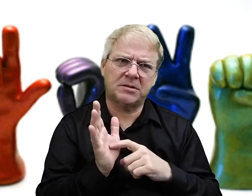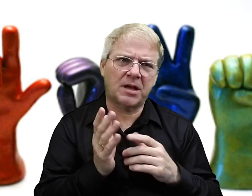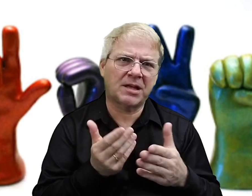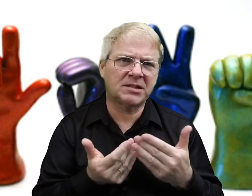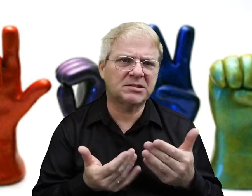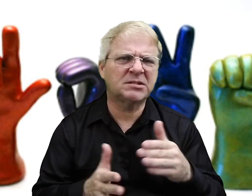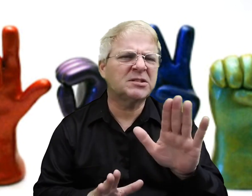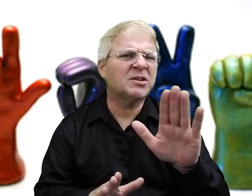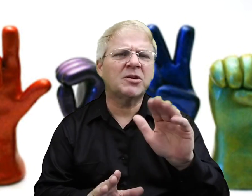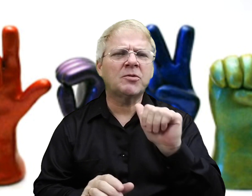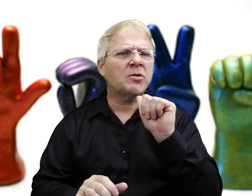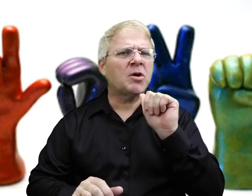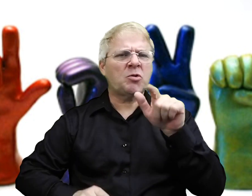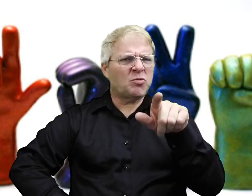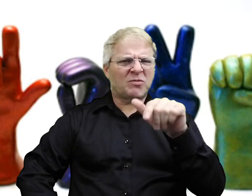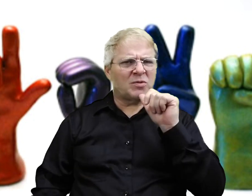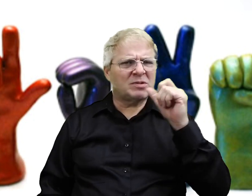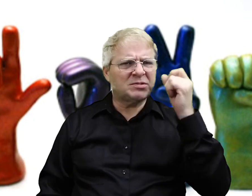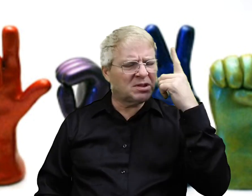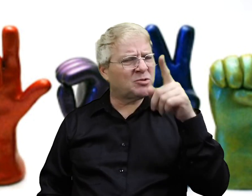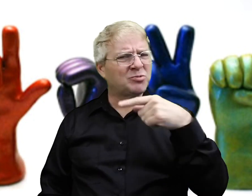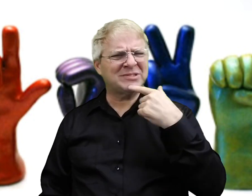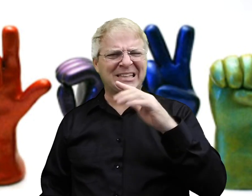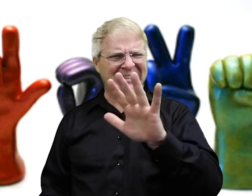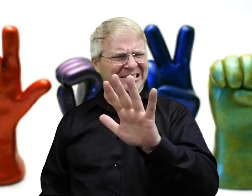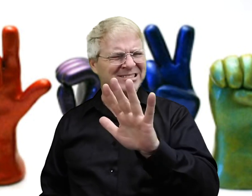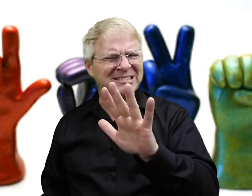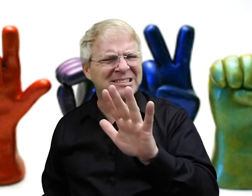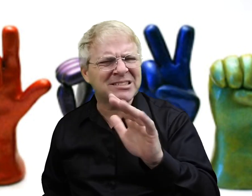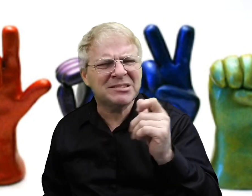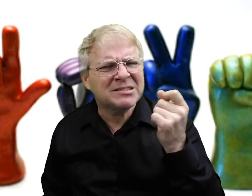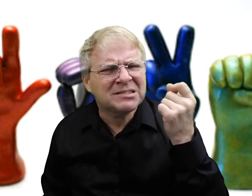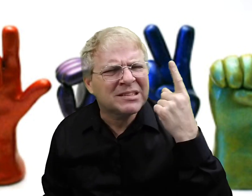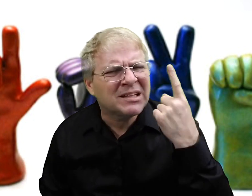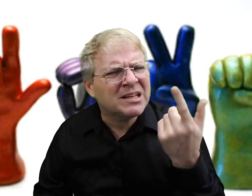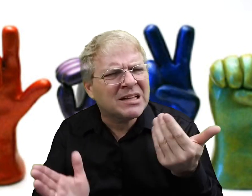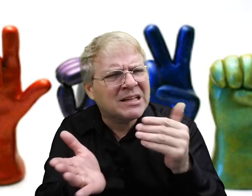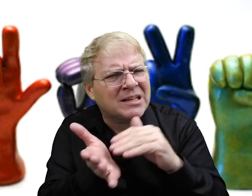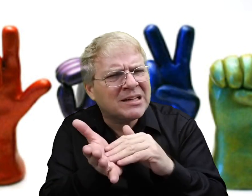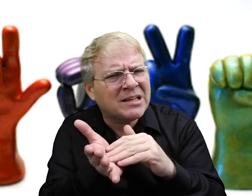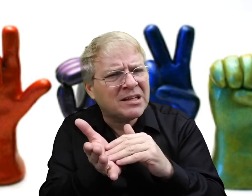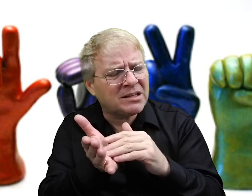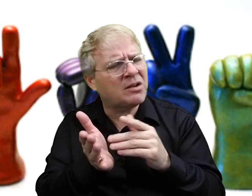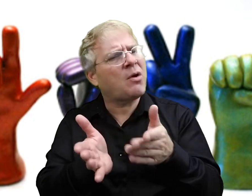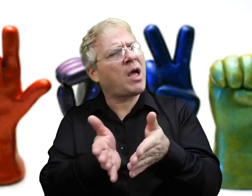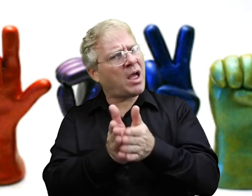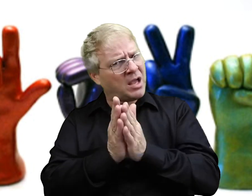They can spot that so easily. If you don't understand, say you don't understand. Say, hold on. Again,